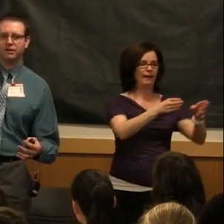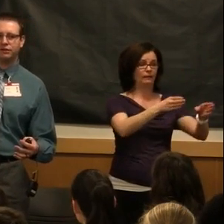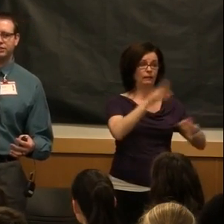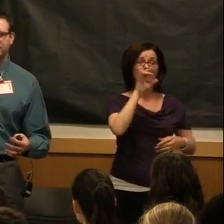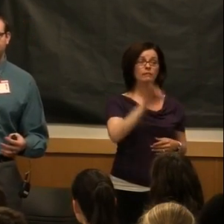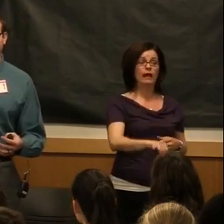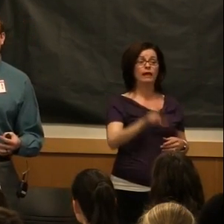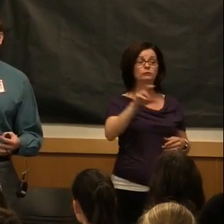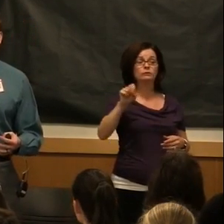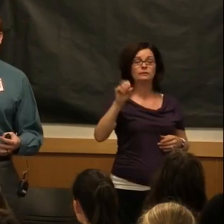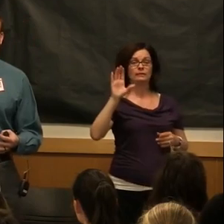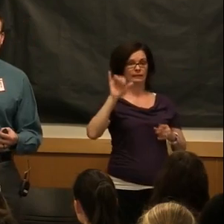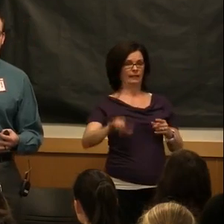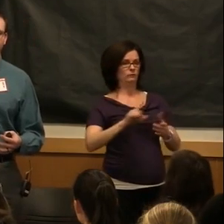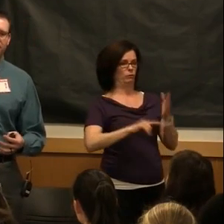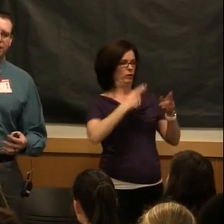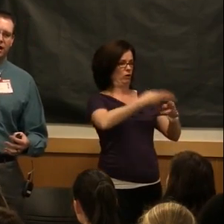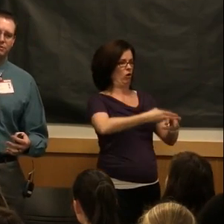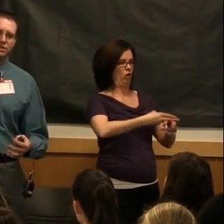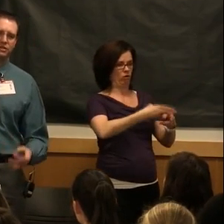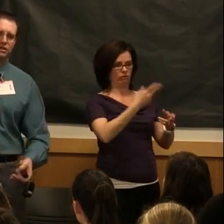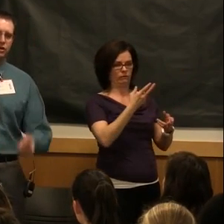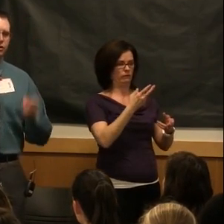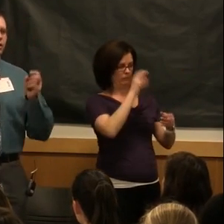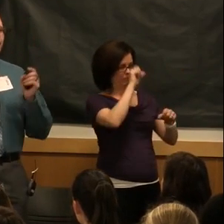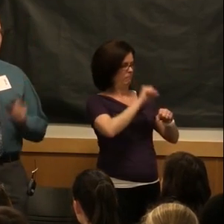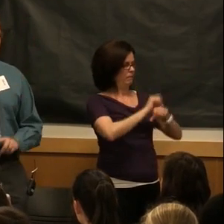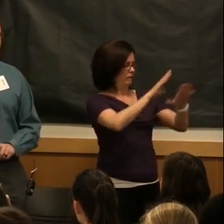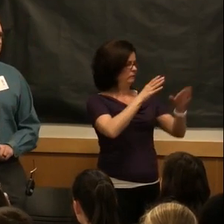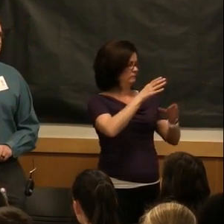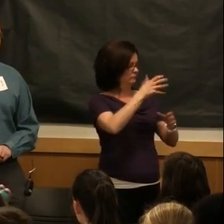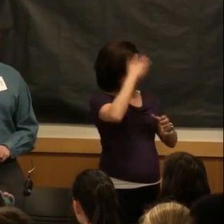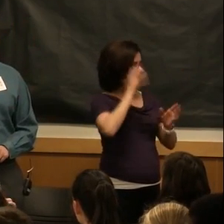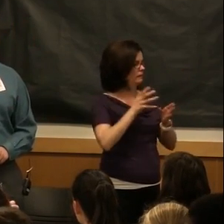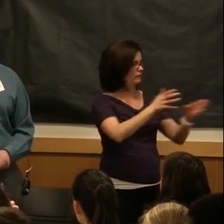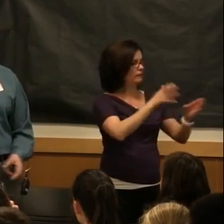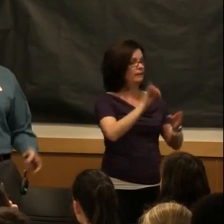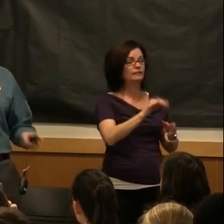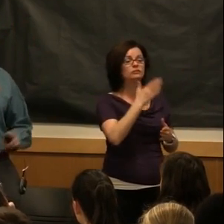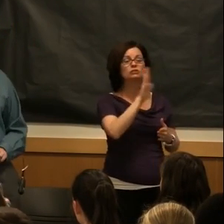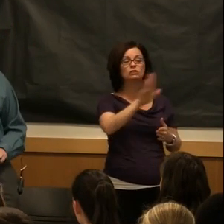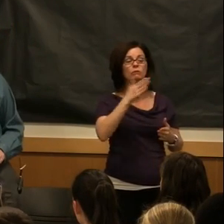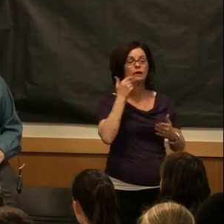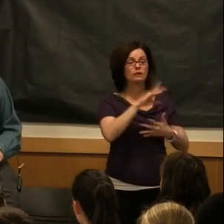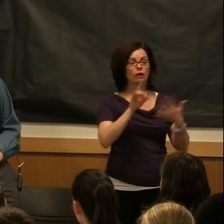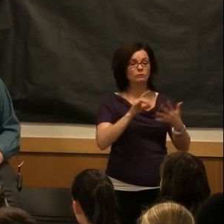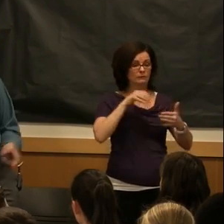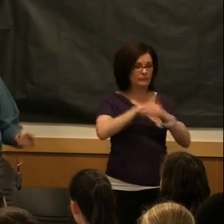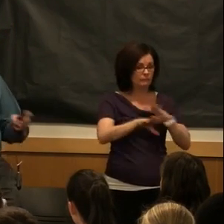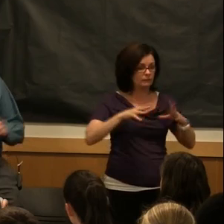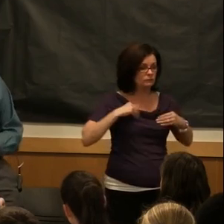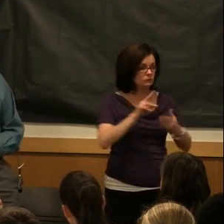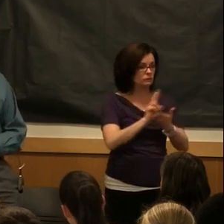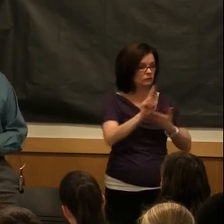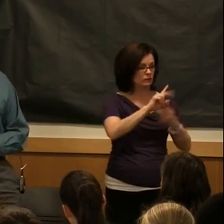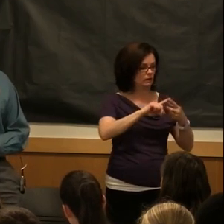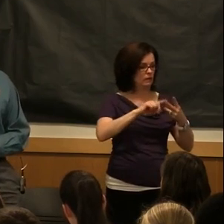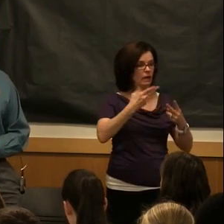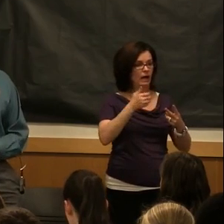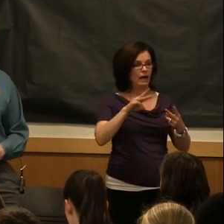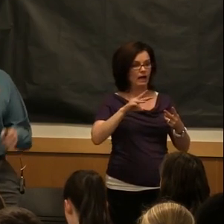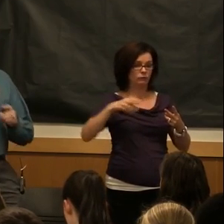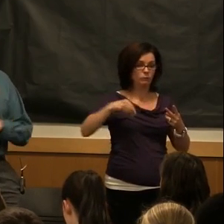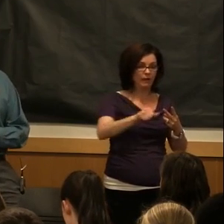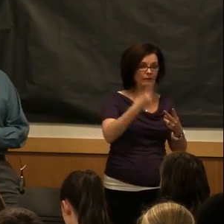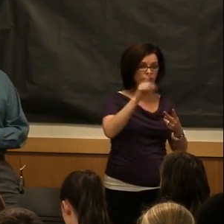we consider at UCCS to be your best options to be admitted to the university, how to pay for school, where you're going to